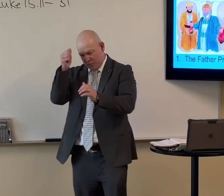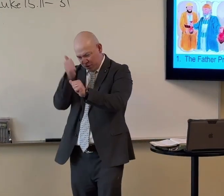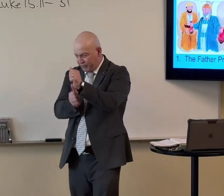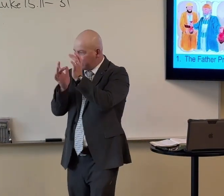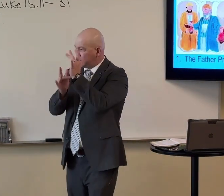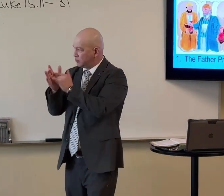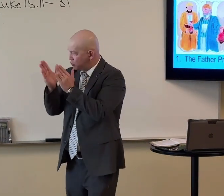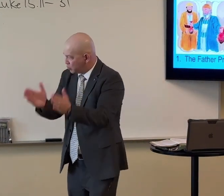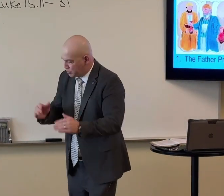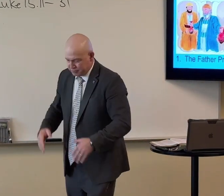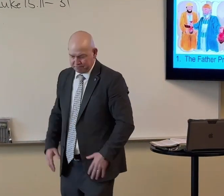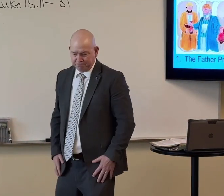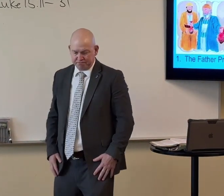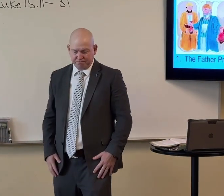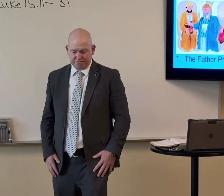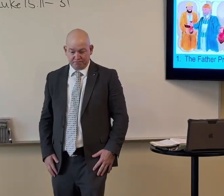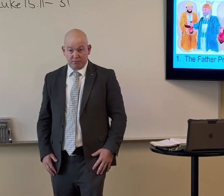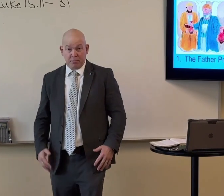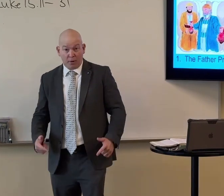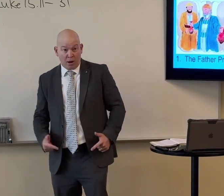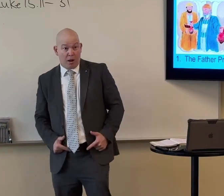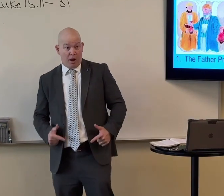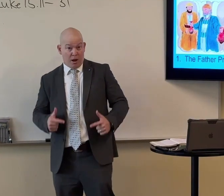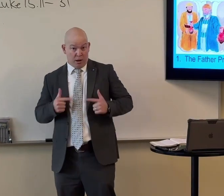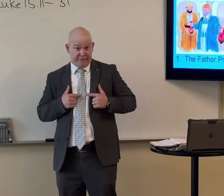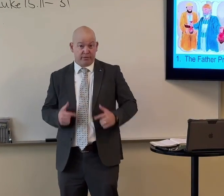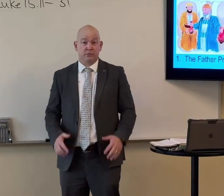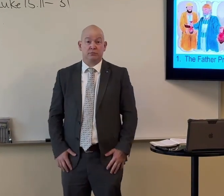Many blessings for every Christian. Life.